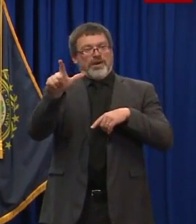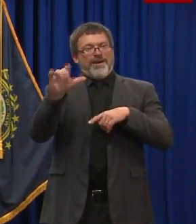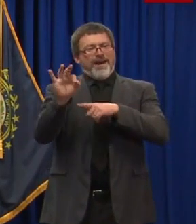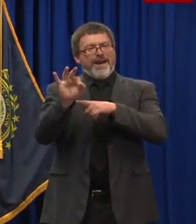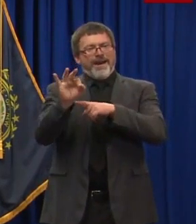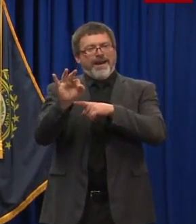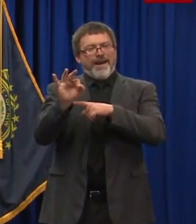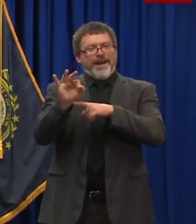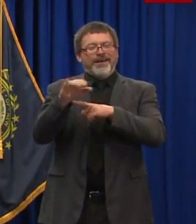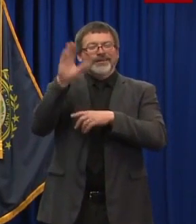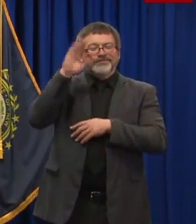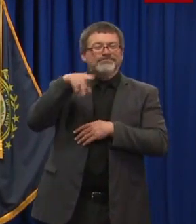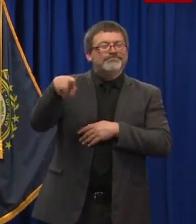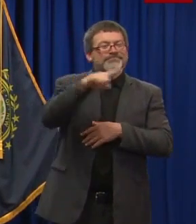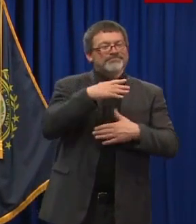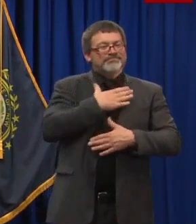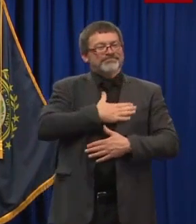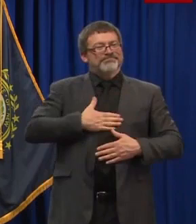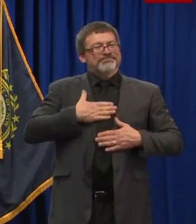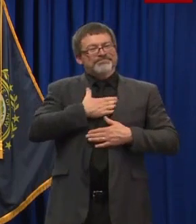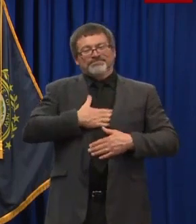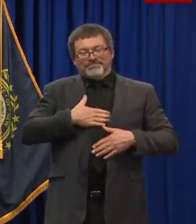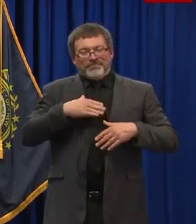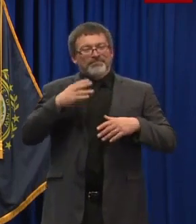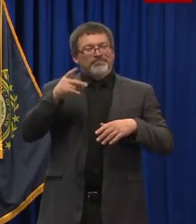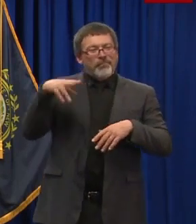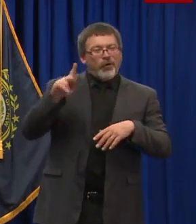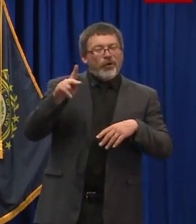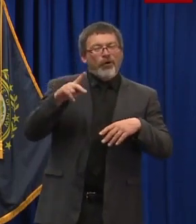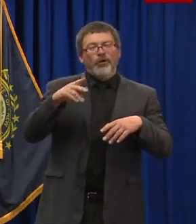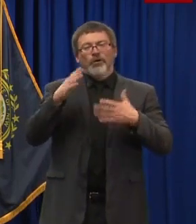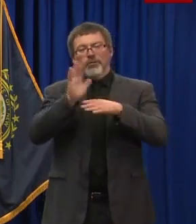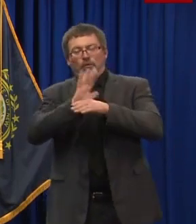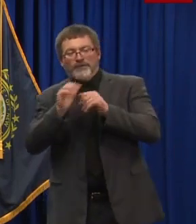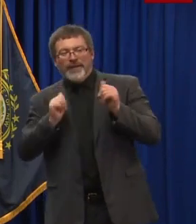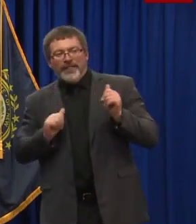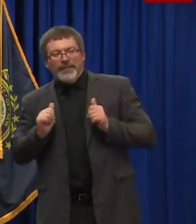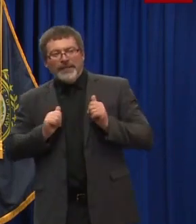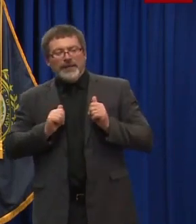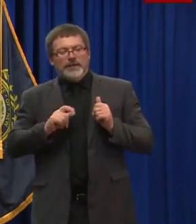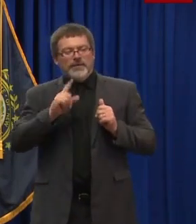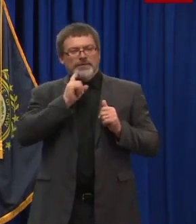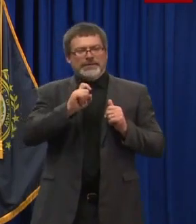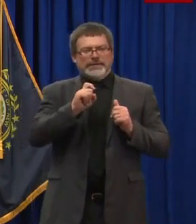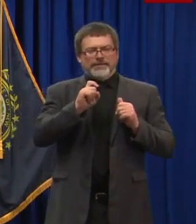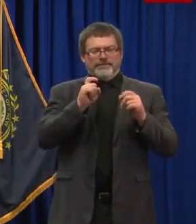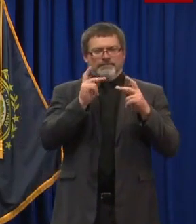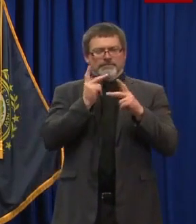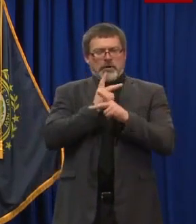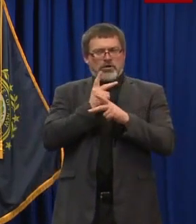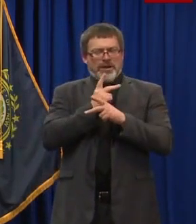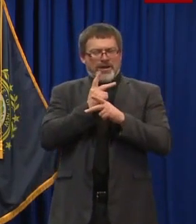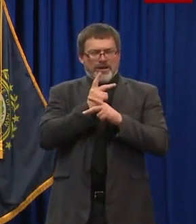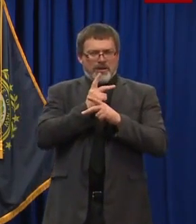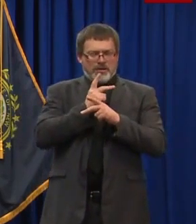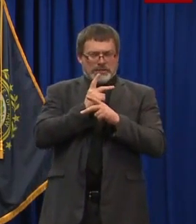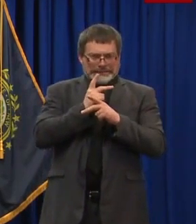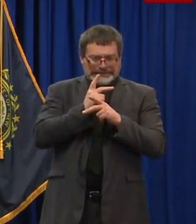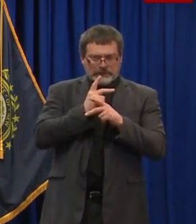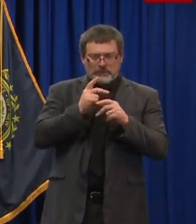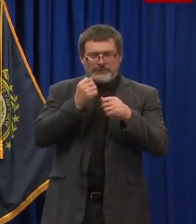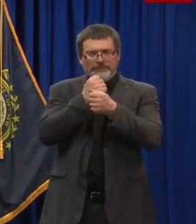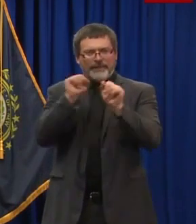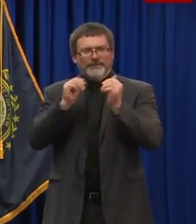amusement parks and movie theaters and things of that nature being some of the toughest things to really manage going forward. But seeing some of the other models in the other